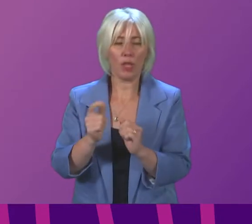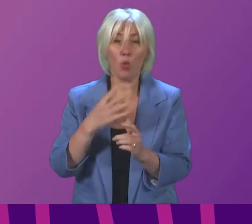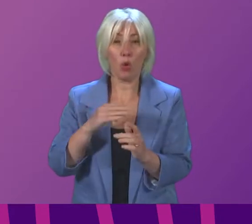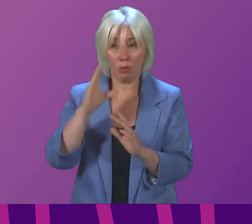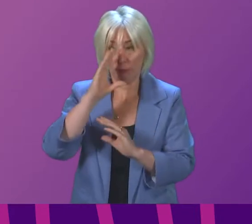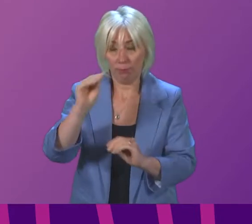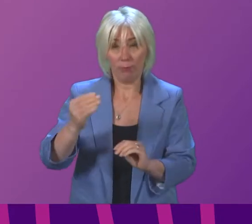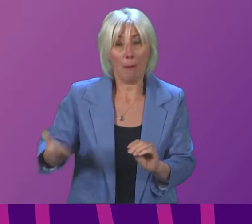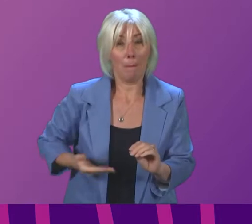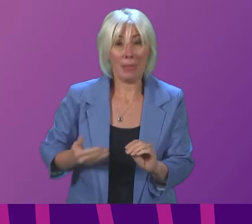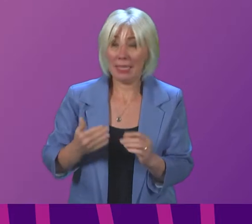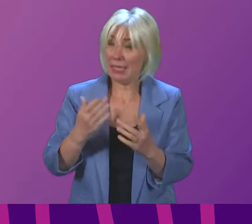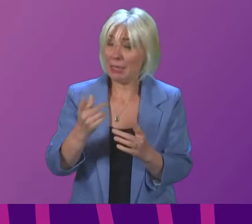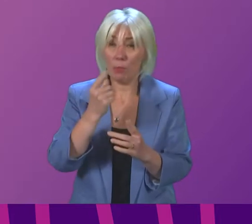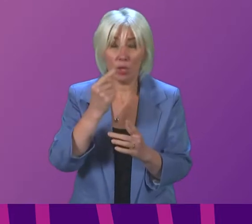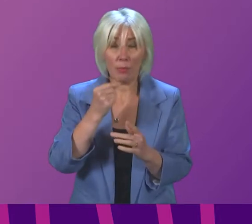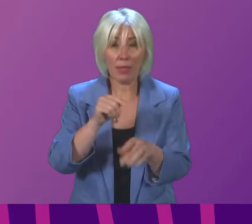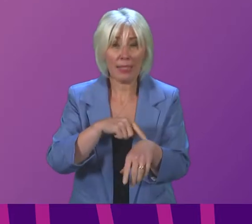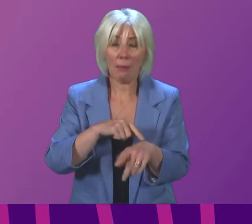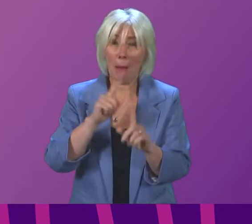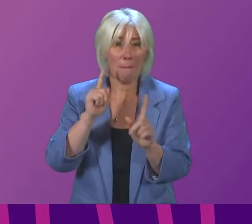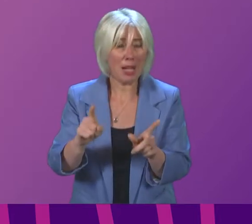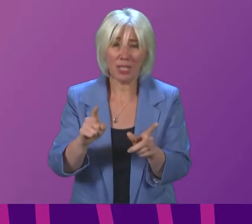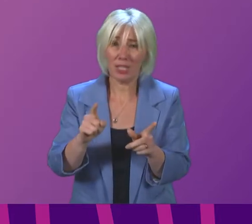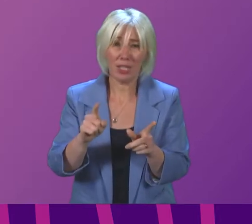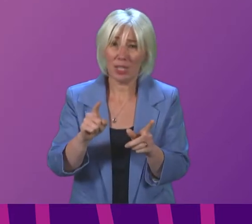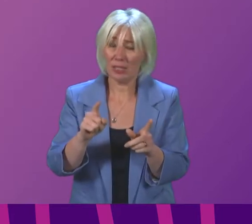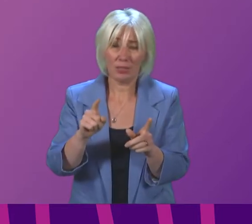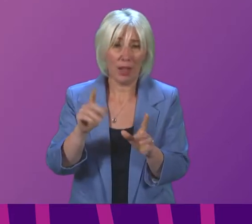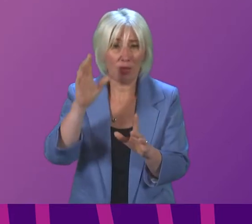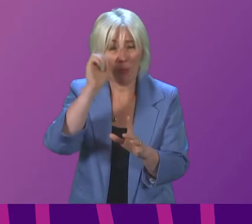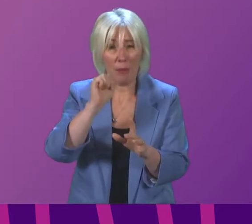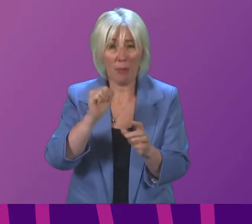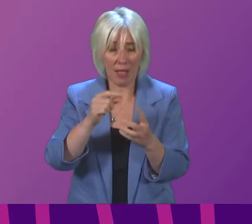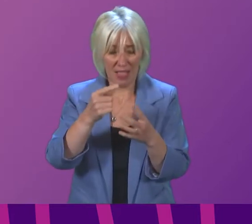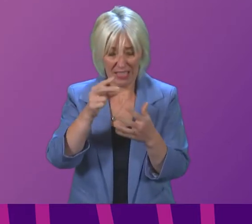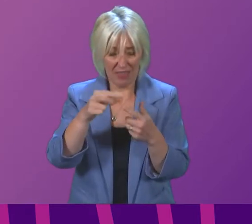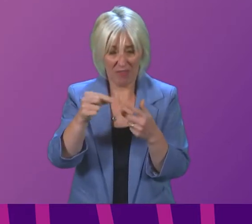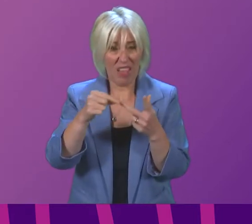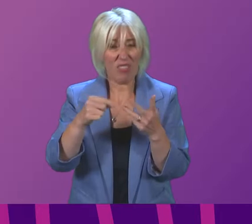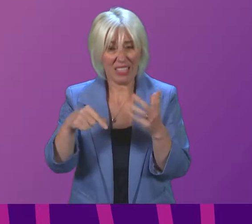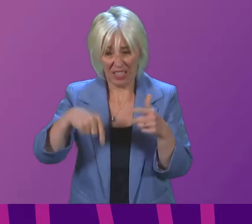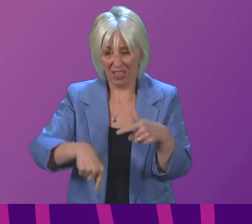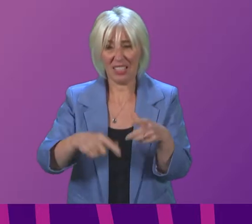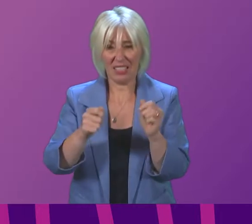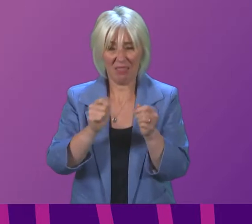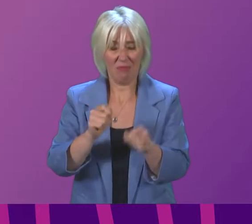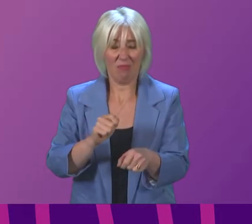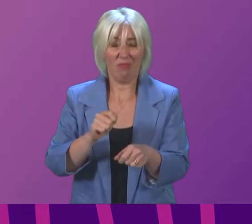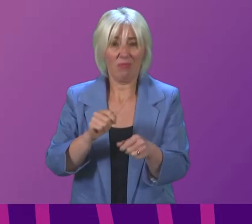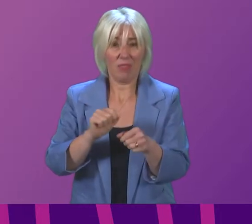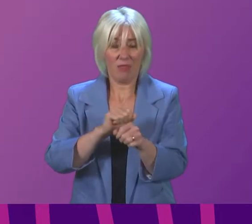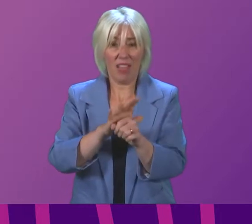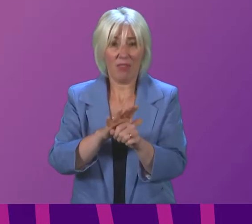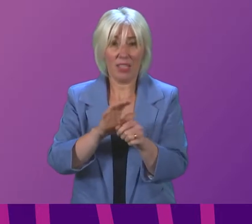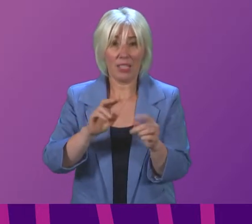as much time as possible but let's just not lose sight of the fact we are facing a variant of this virus right now where cases are doubling every